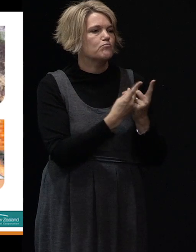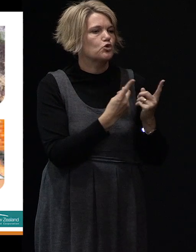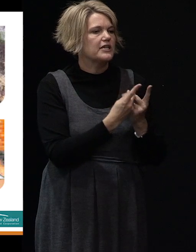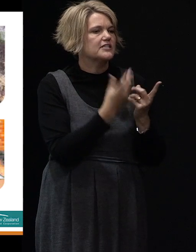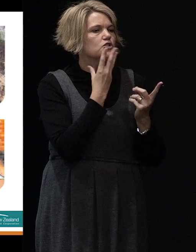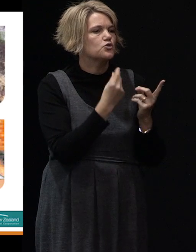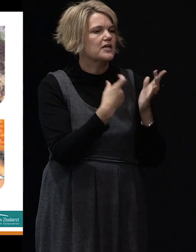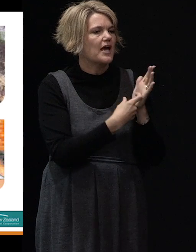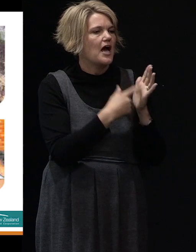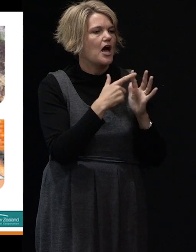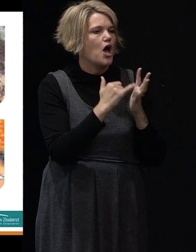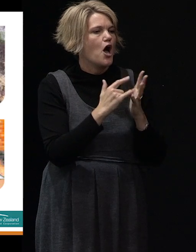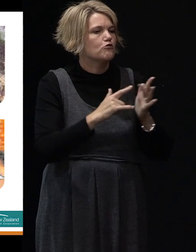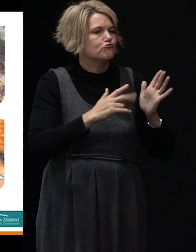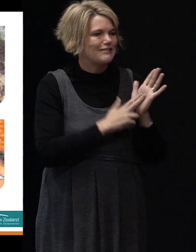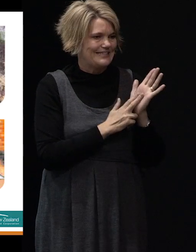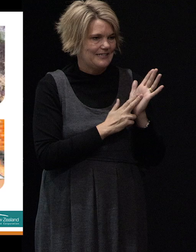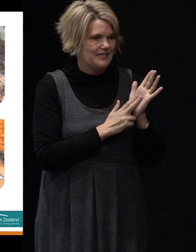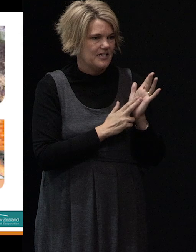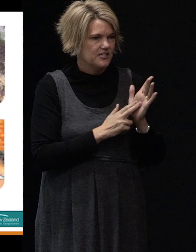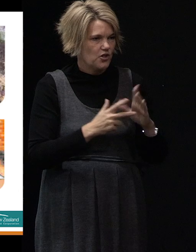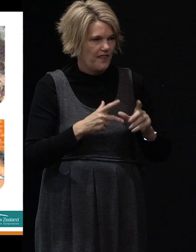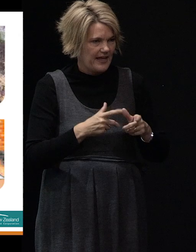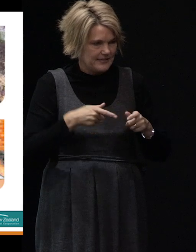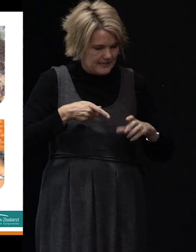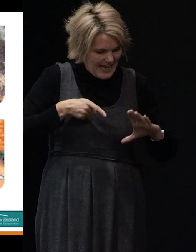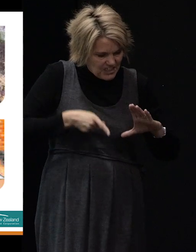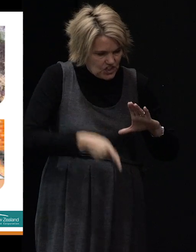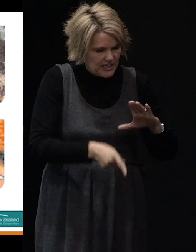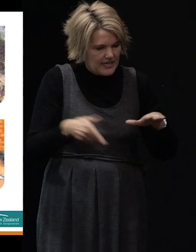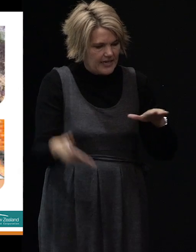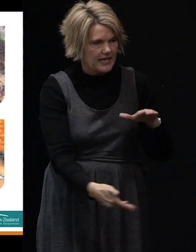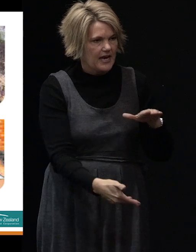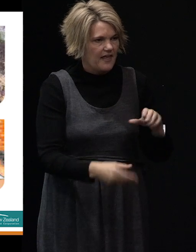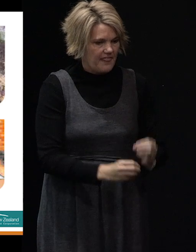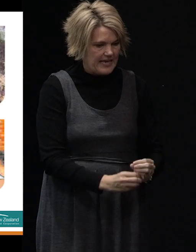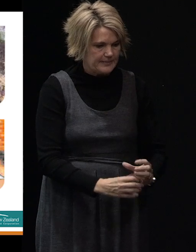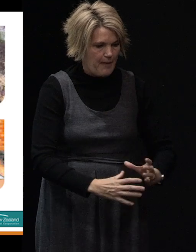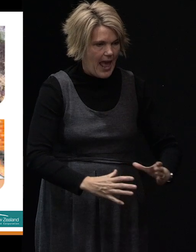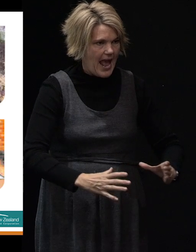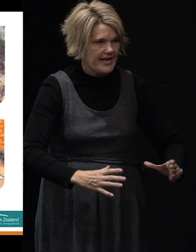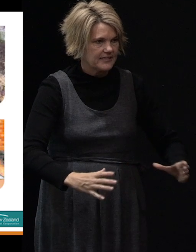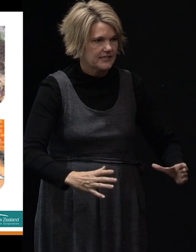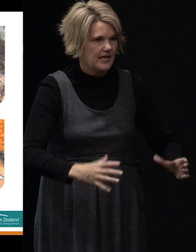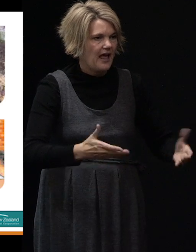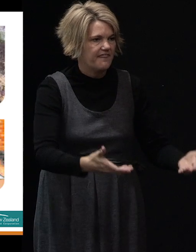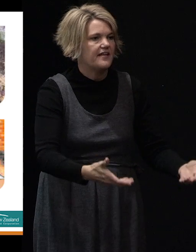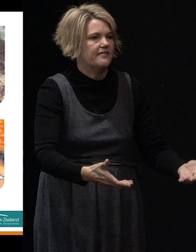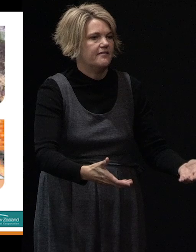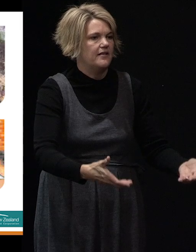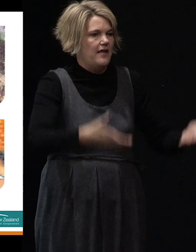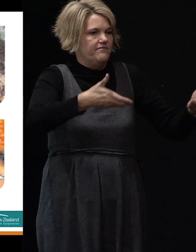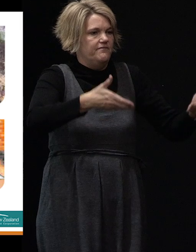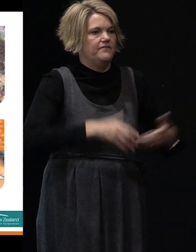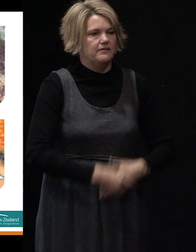resin. The resin is injected down underneath the ground and it expands, fills the voids and then lifts the foundation.